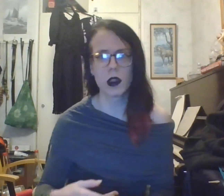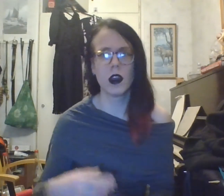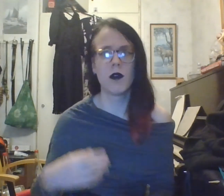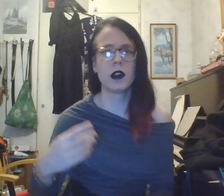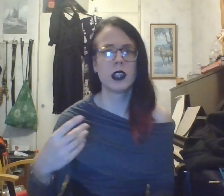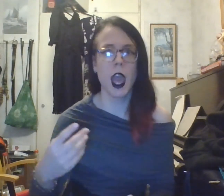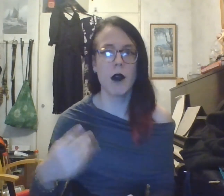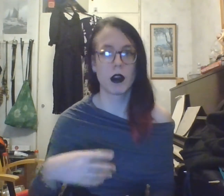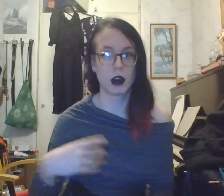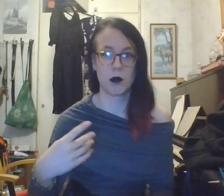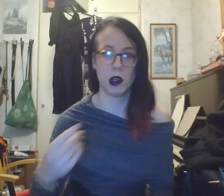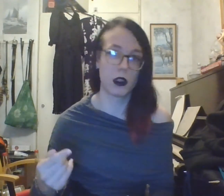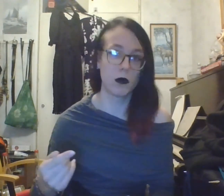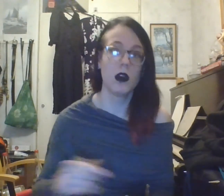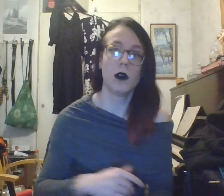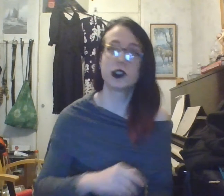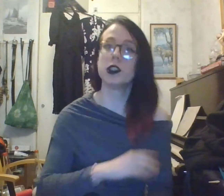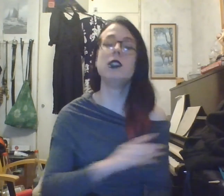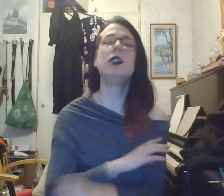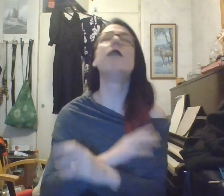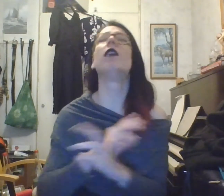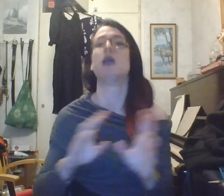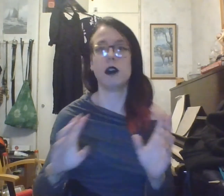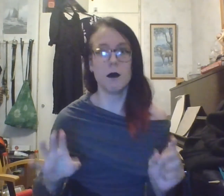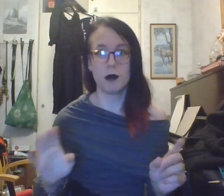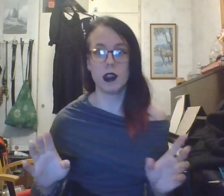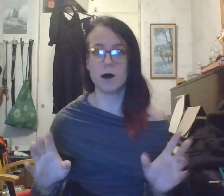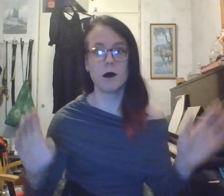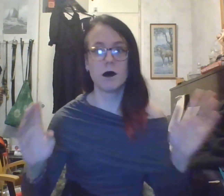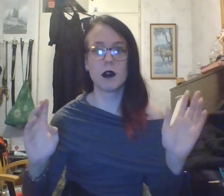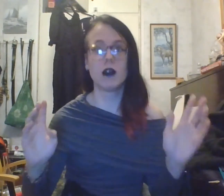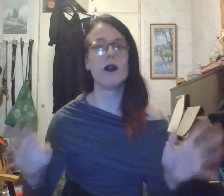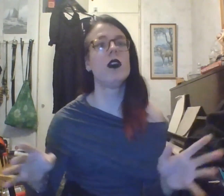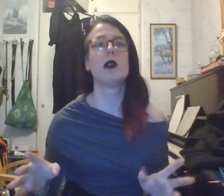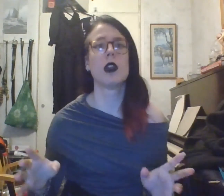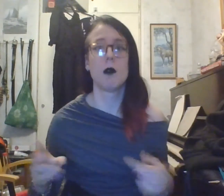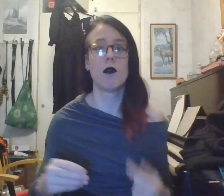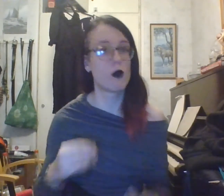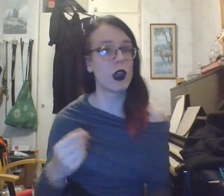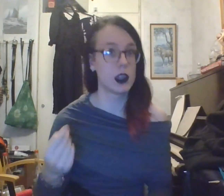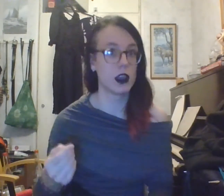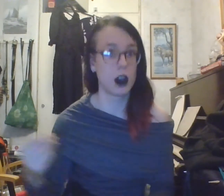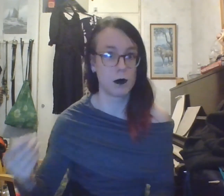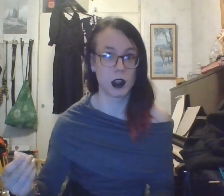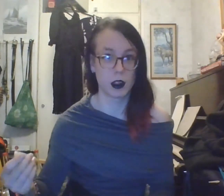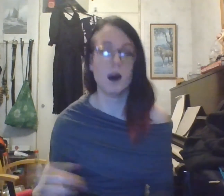authoritarian communism. We should never be confused with the regular communism, and